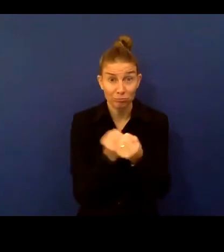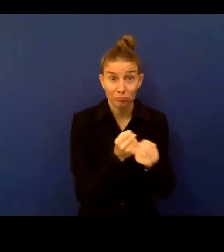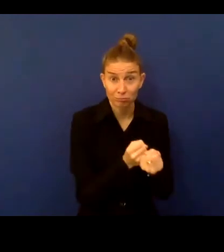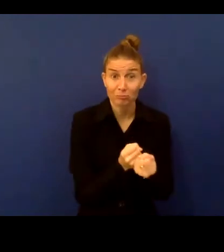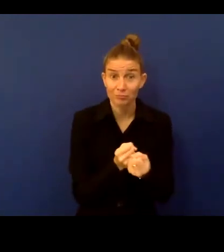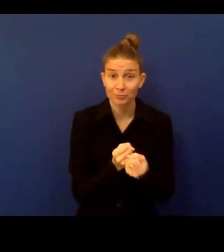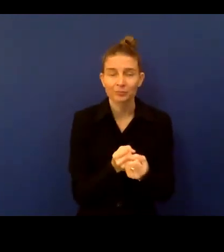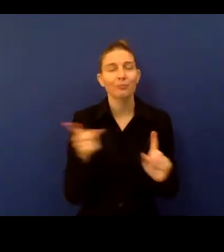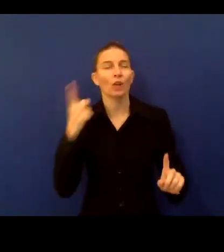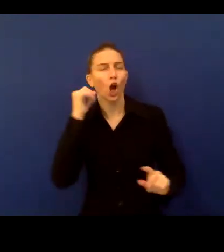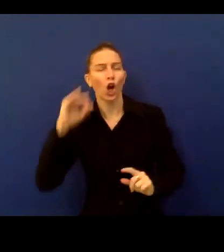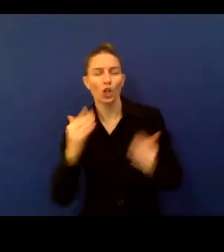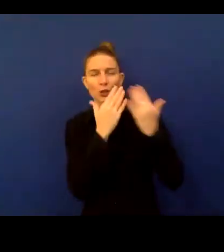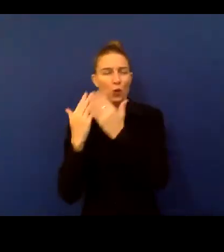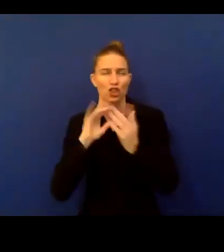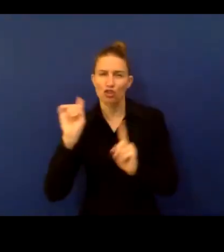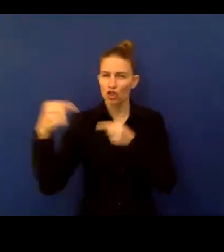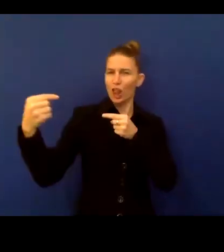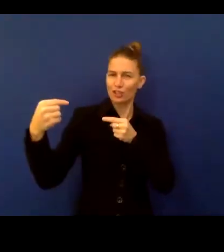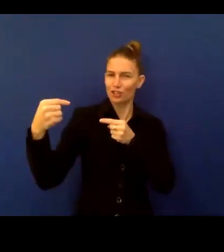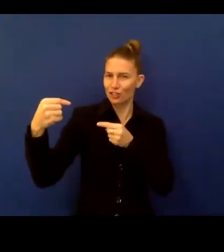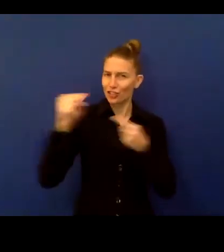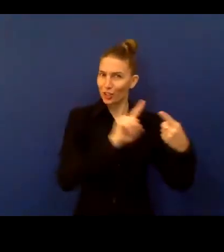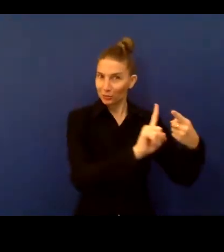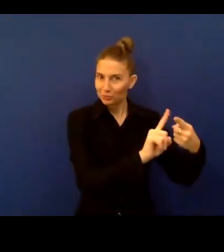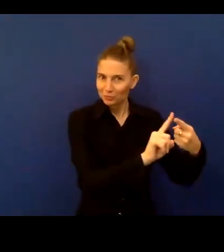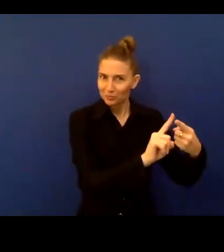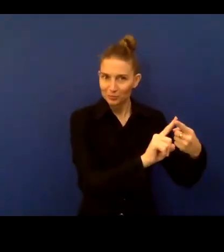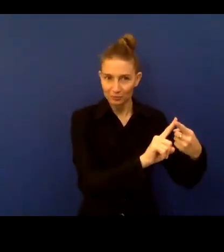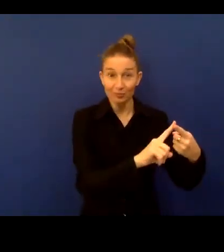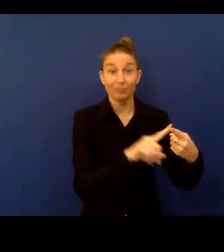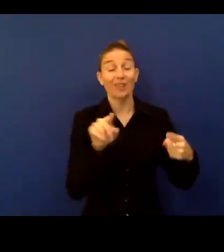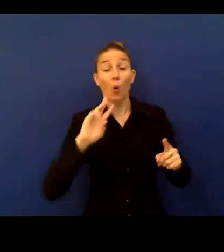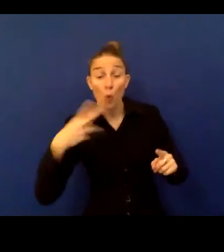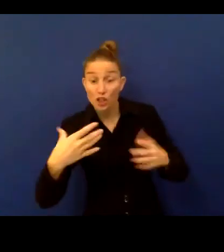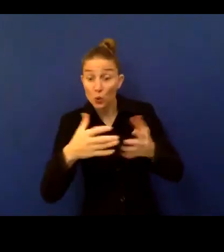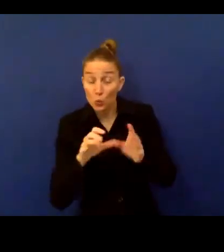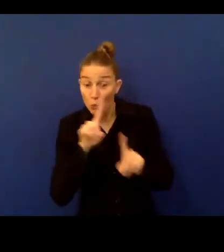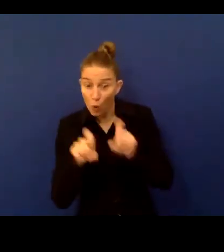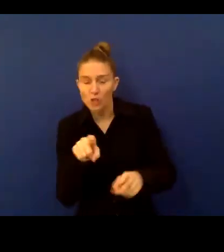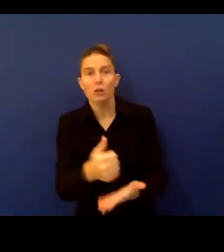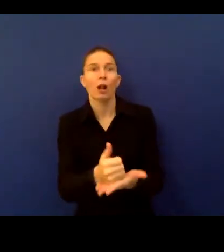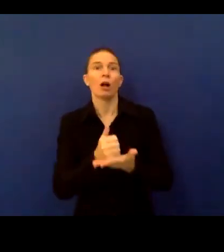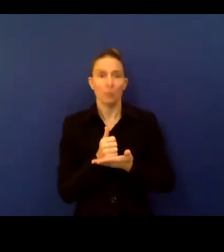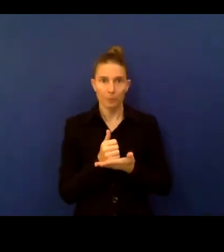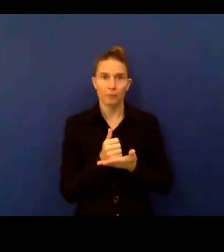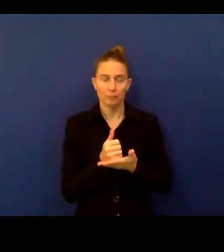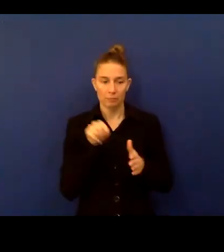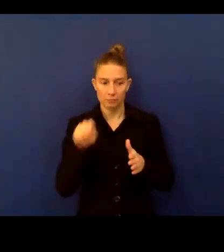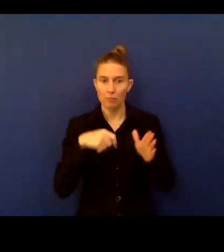girls education challenge, which has really used the Washington group questions in all of the different projects that are